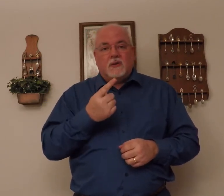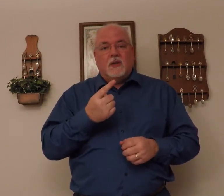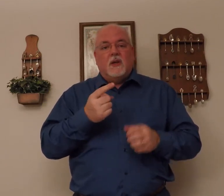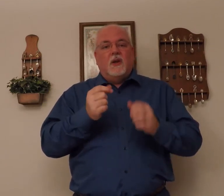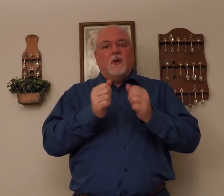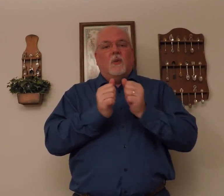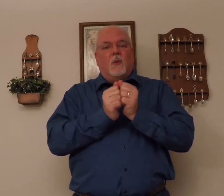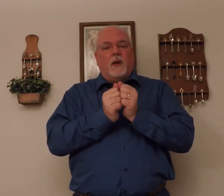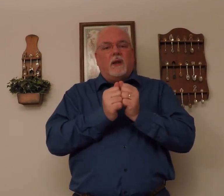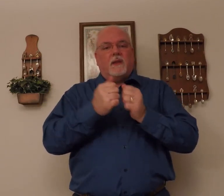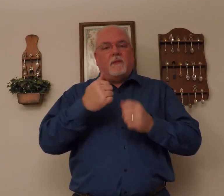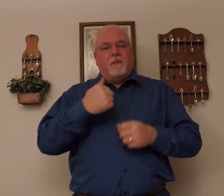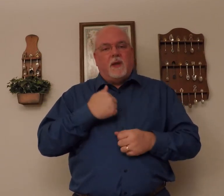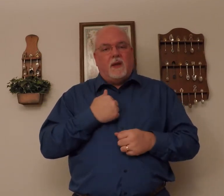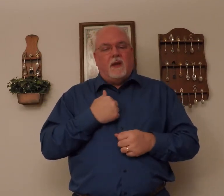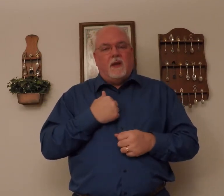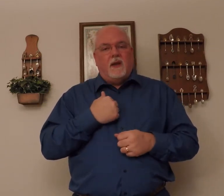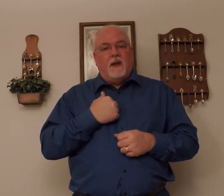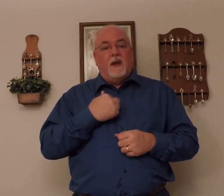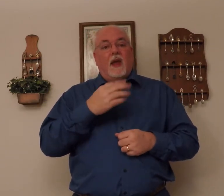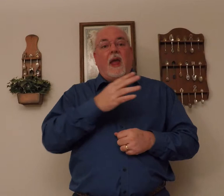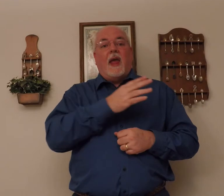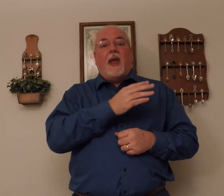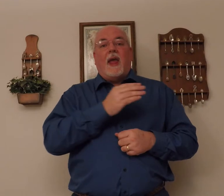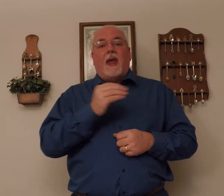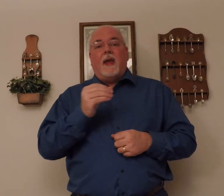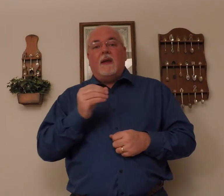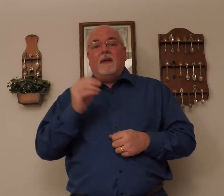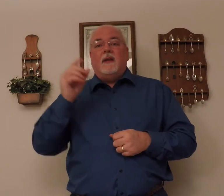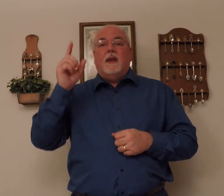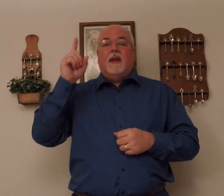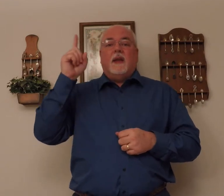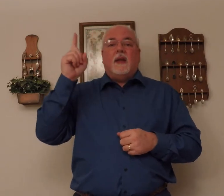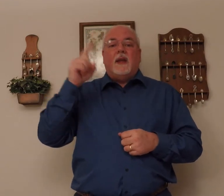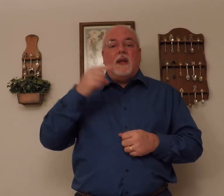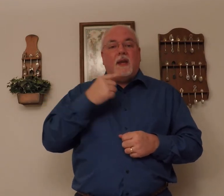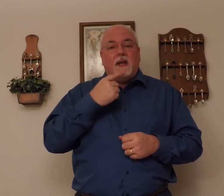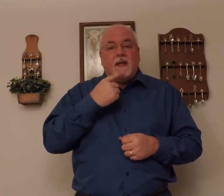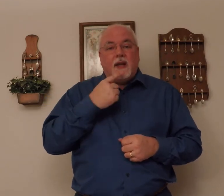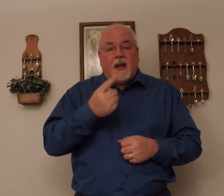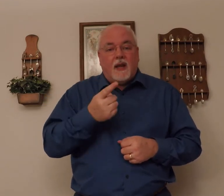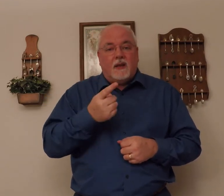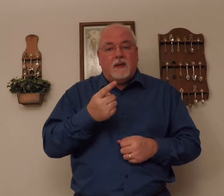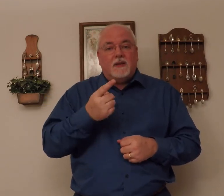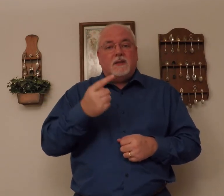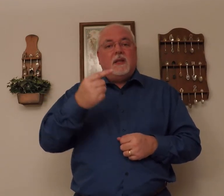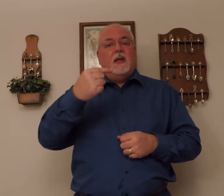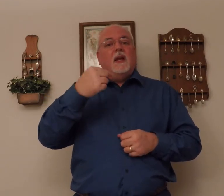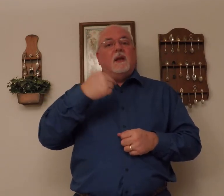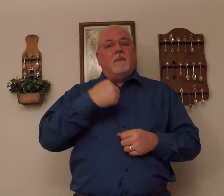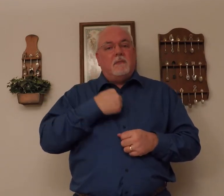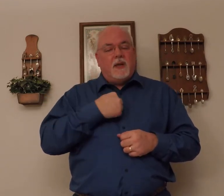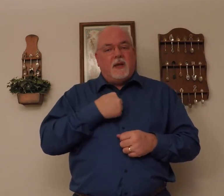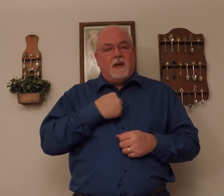with me, and he tells me,